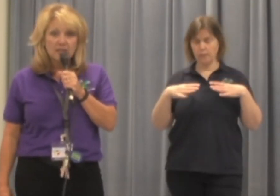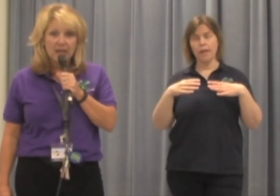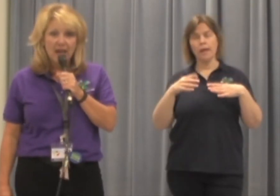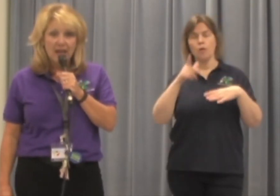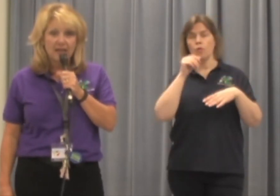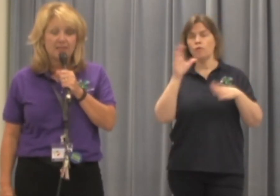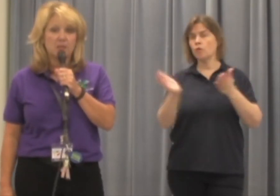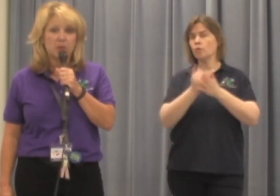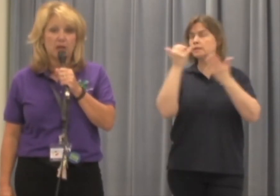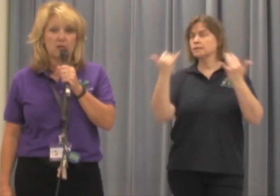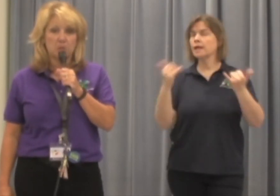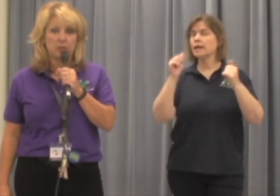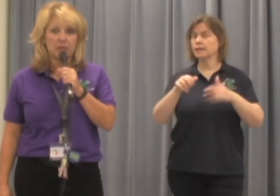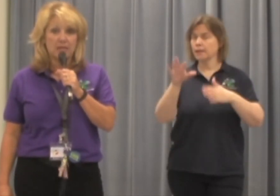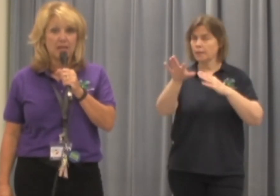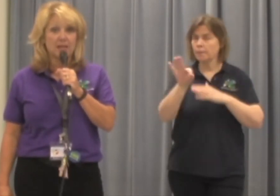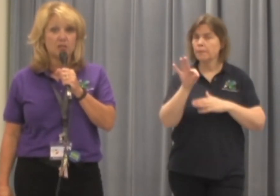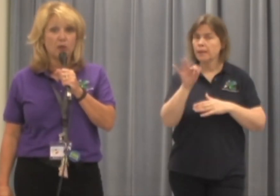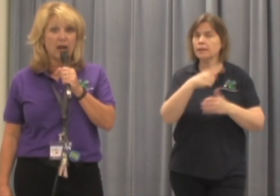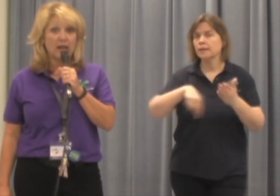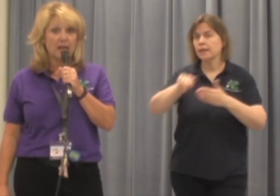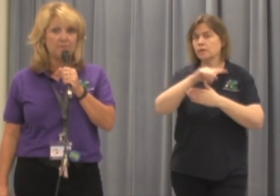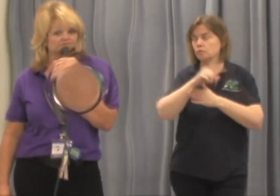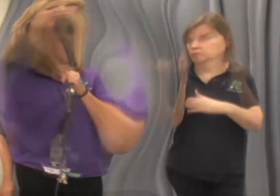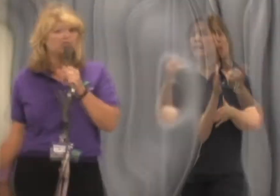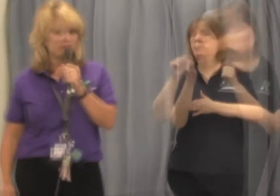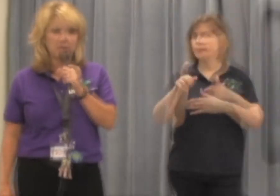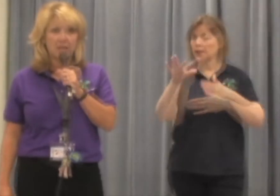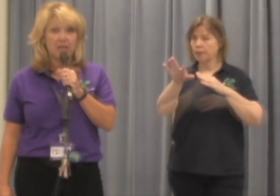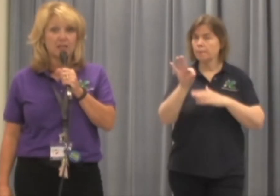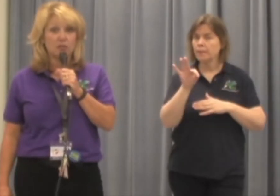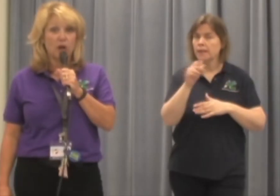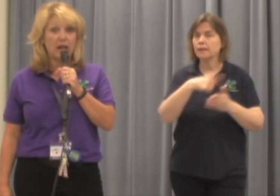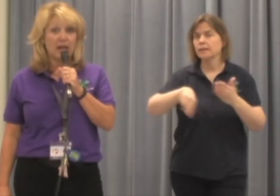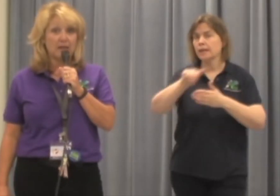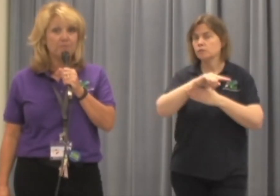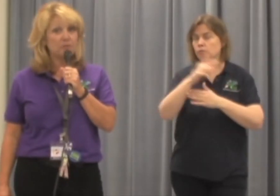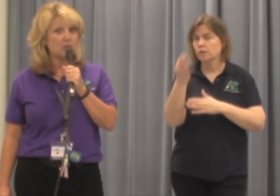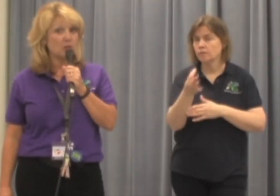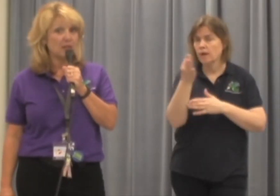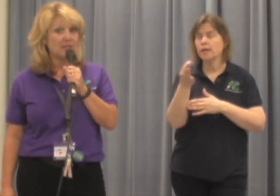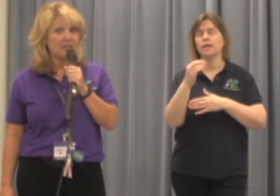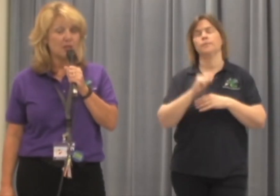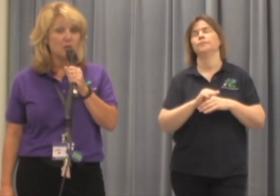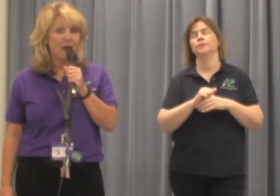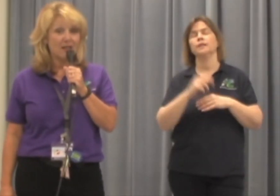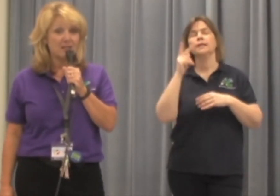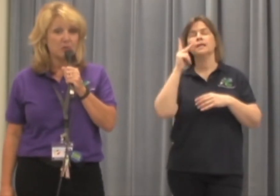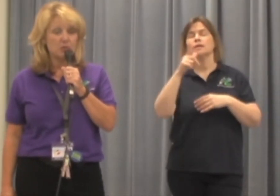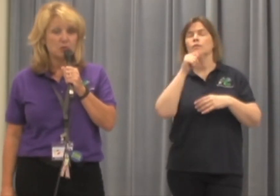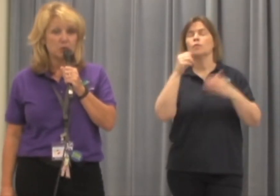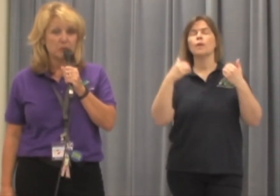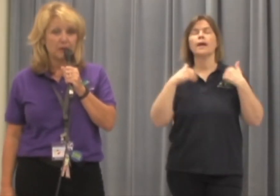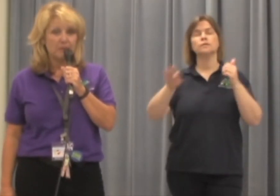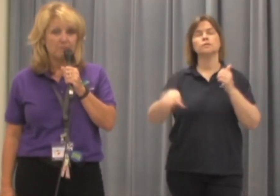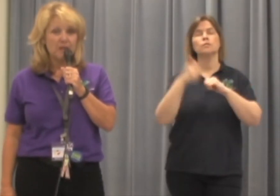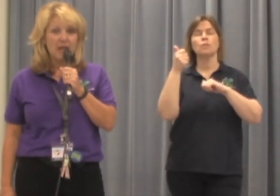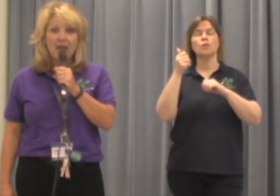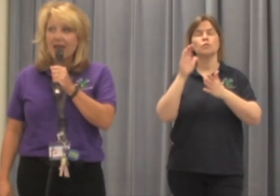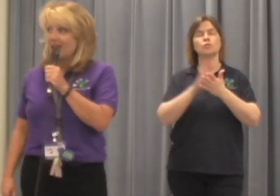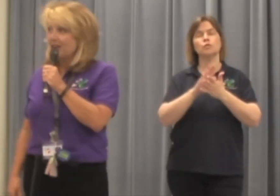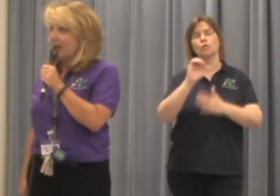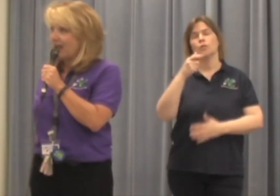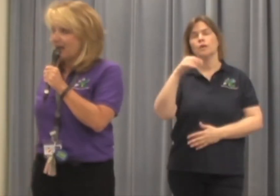wins today gets to pick our Spirit Day next Friday. Spirit Day next Friday. So let's see who has the most school spirit.